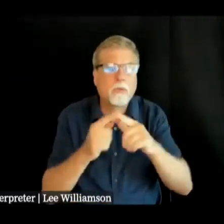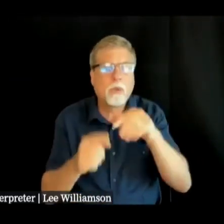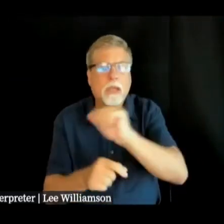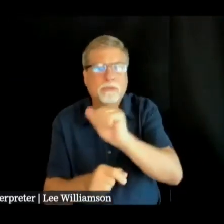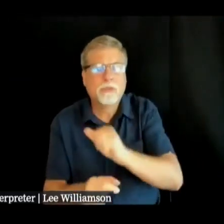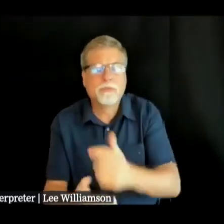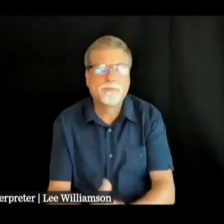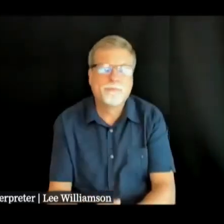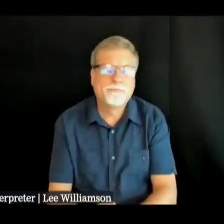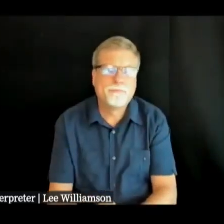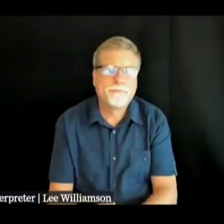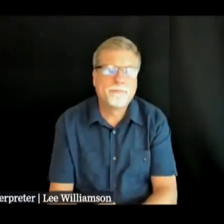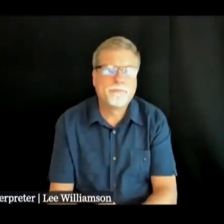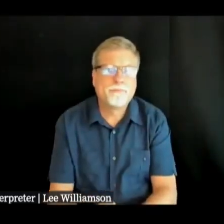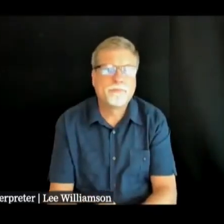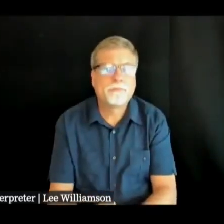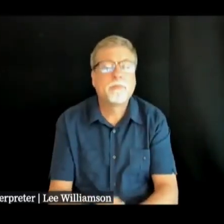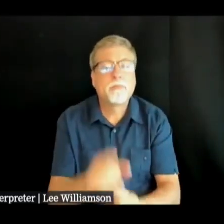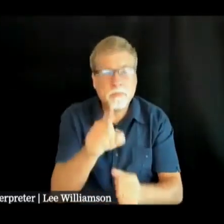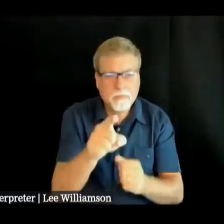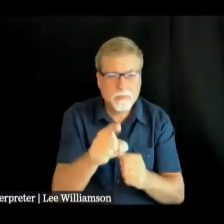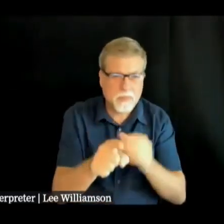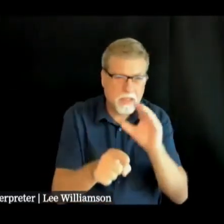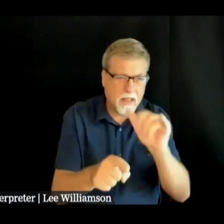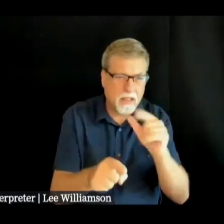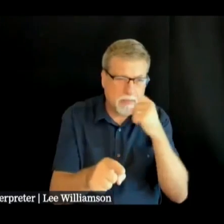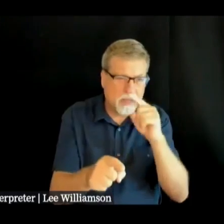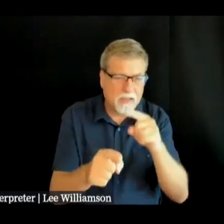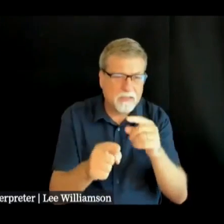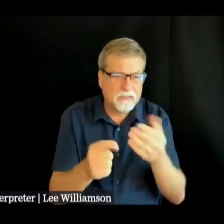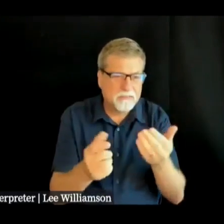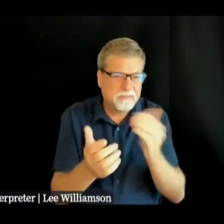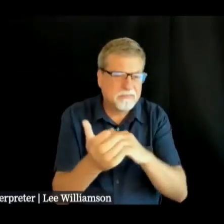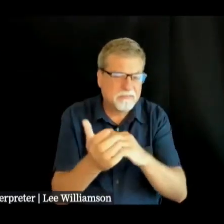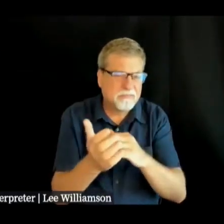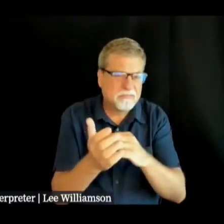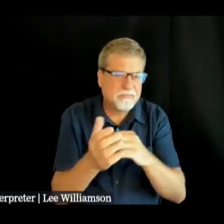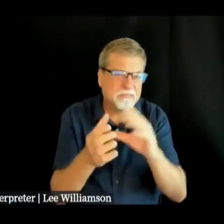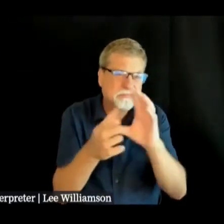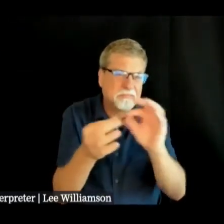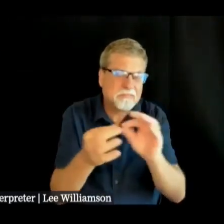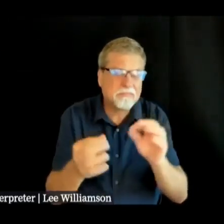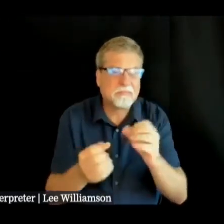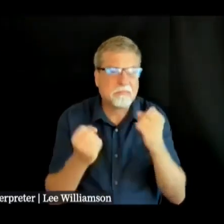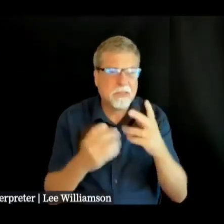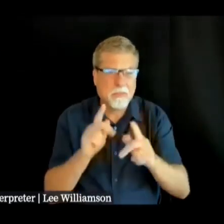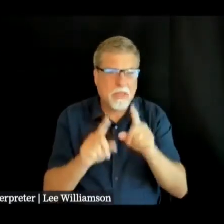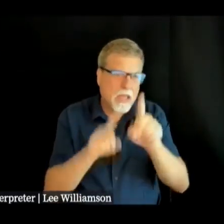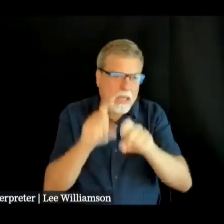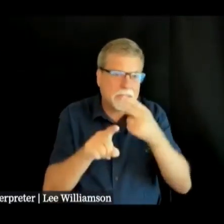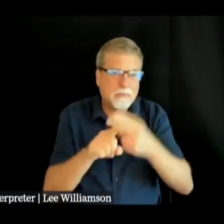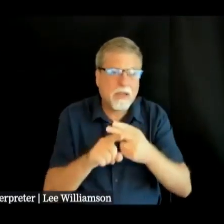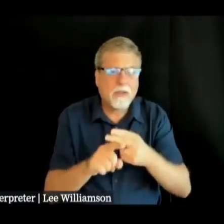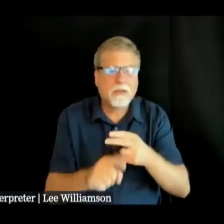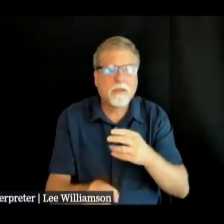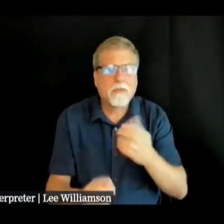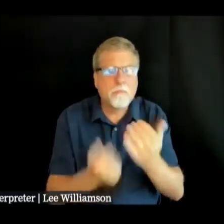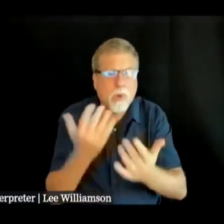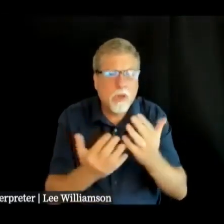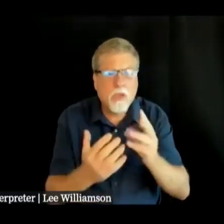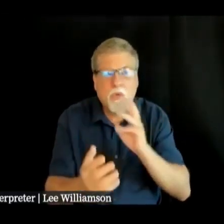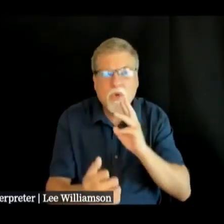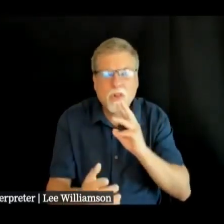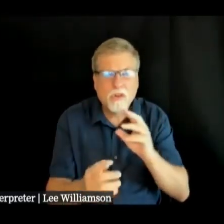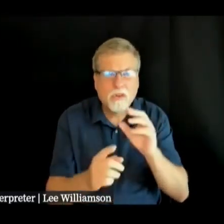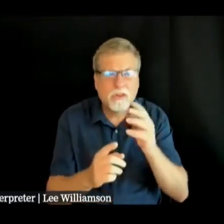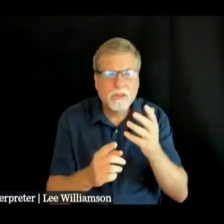and clay while we have you could you just um reiterate we've had a lot of questions as i said about the boiling water situation